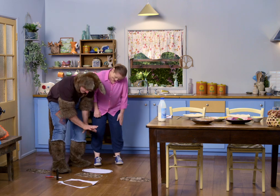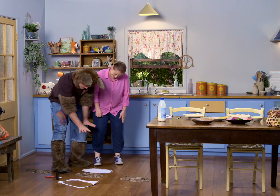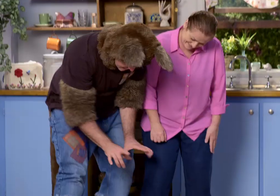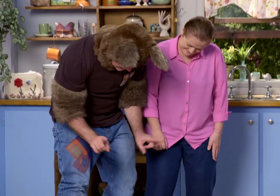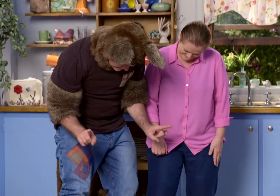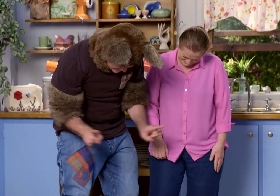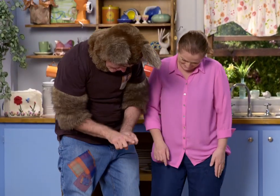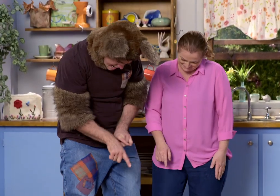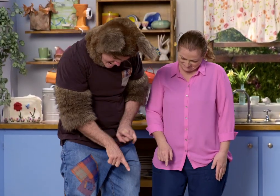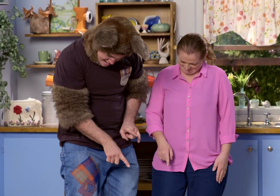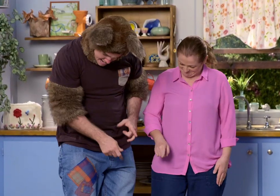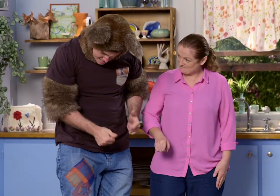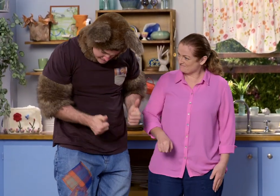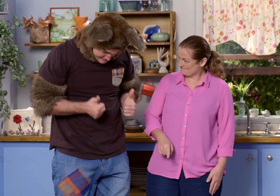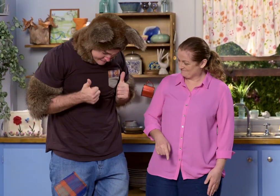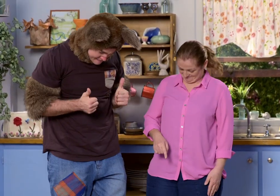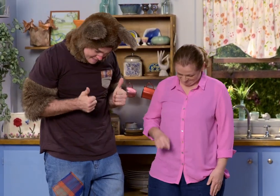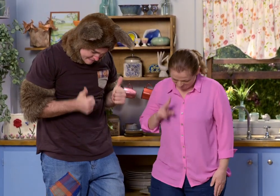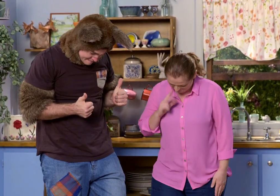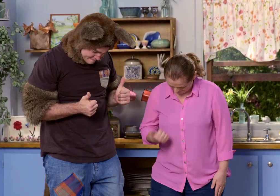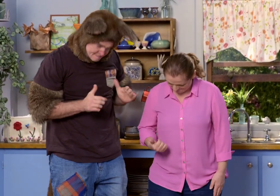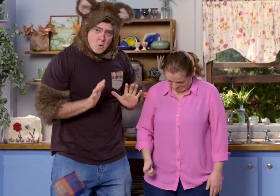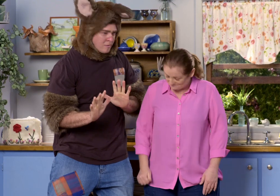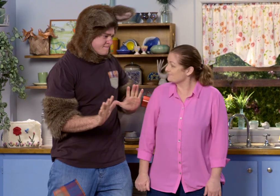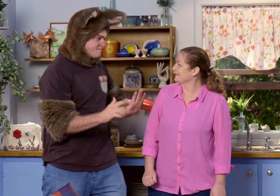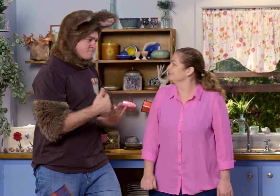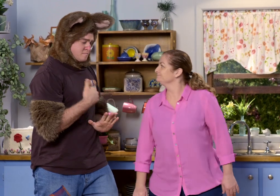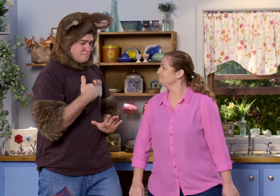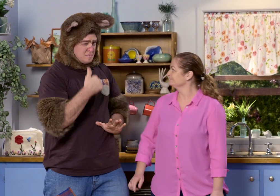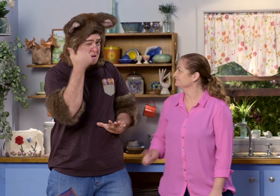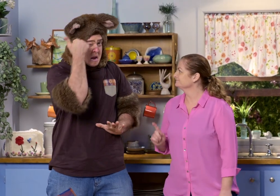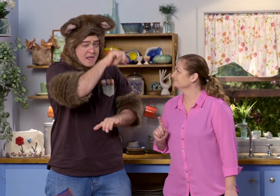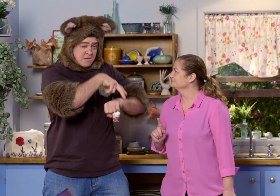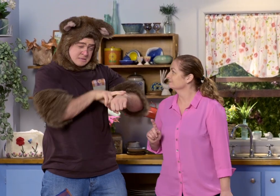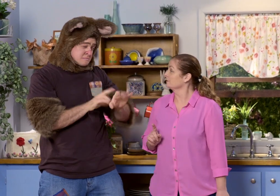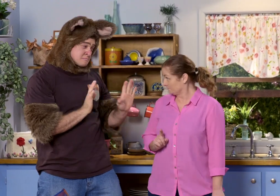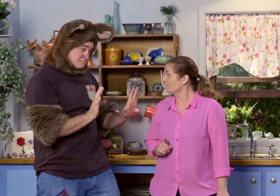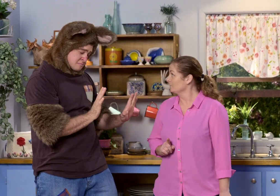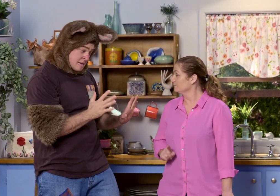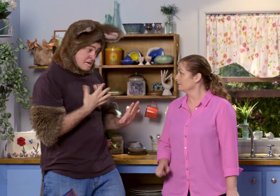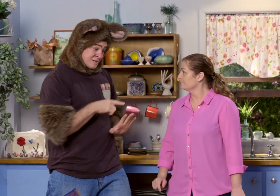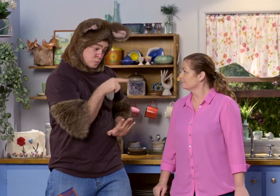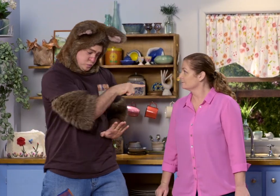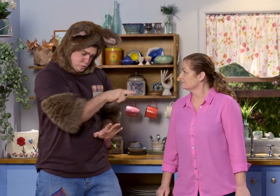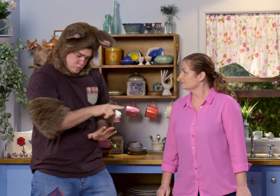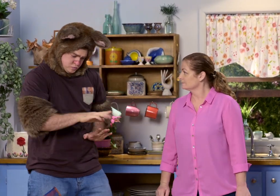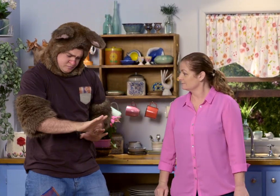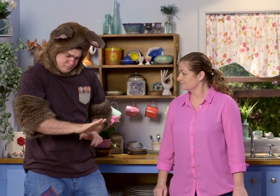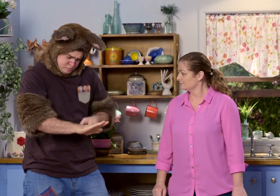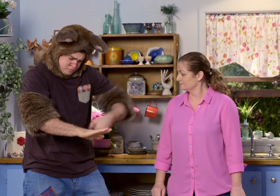Hmm. They're the same. Right. I, police officer Possum, am very clever. Can you please